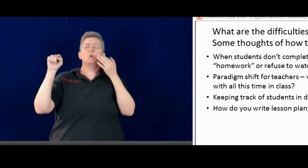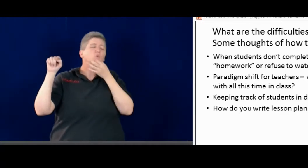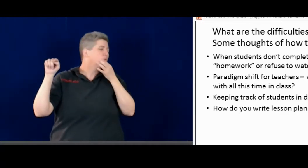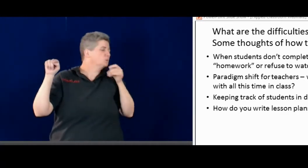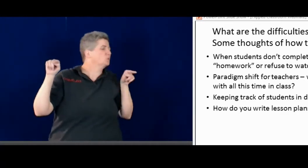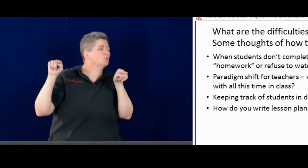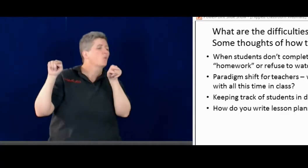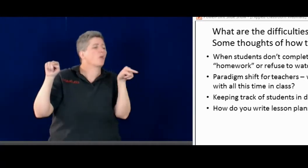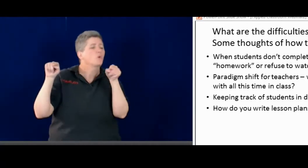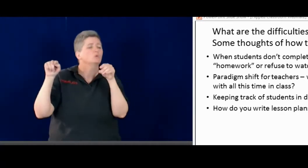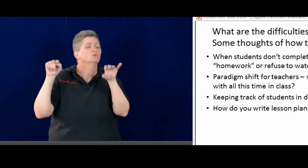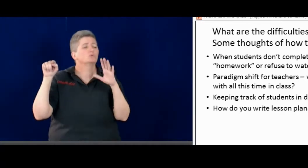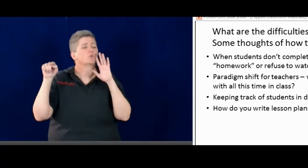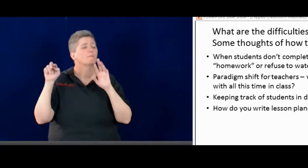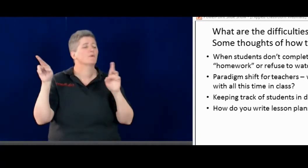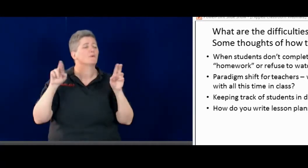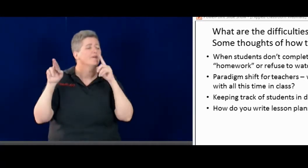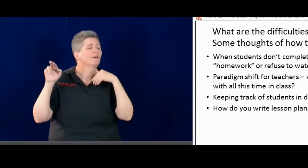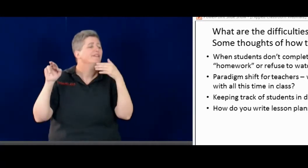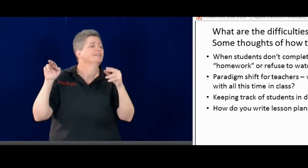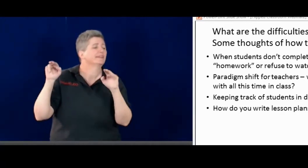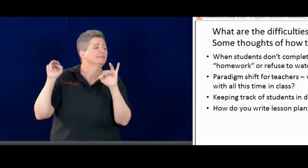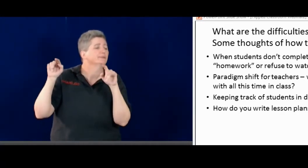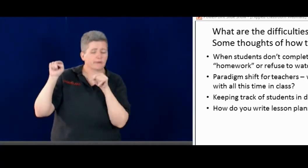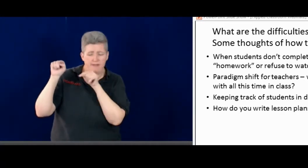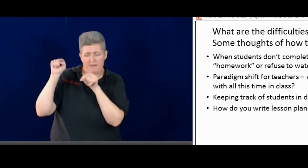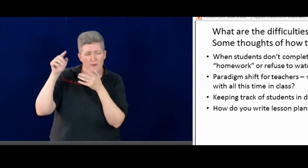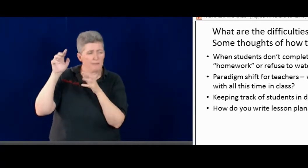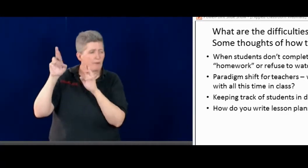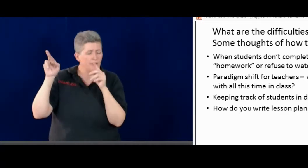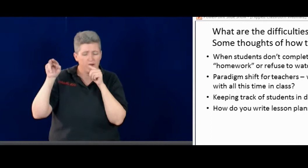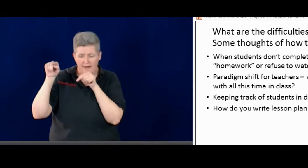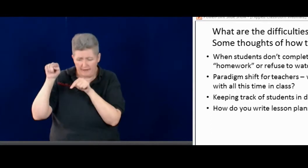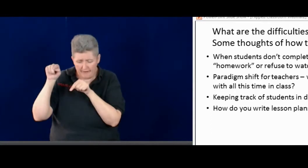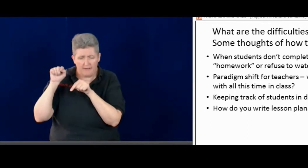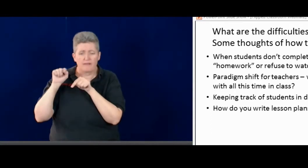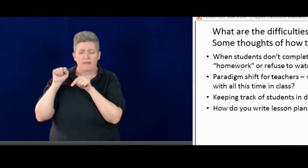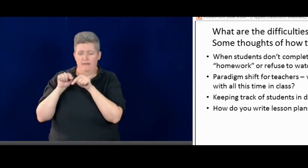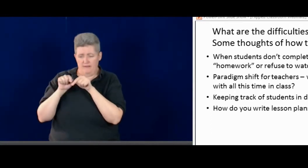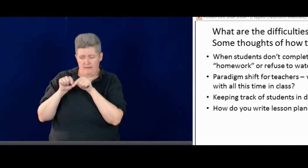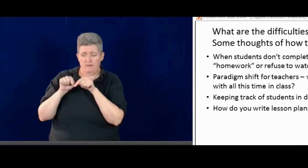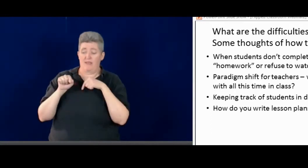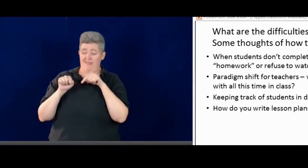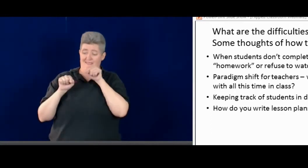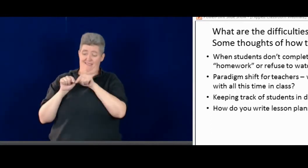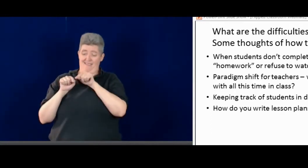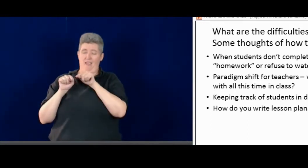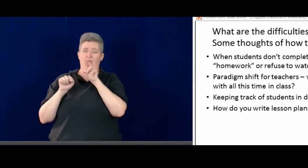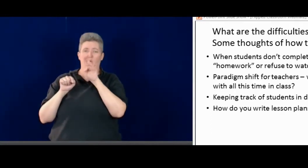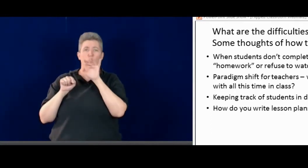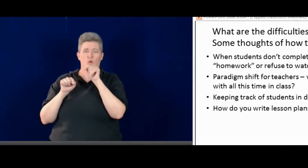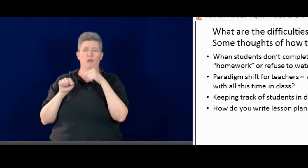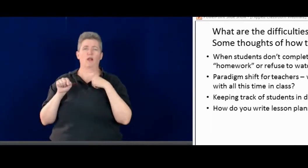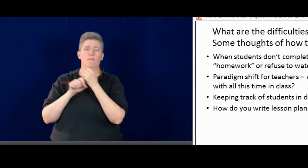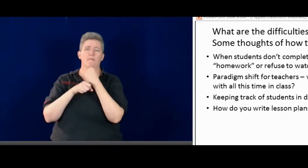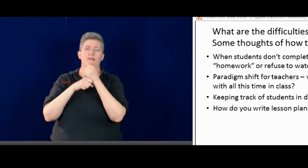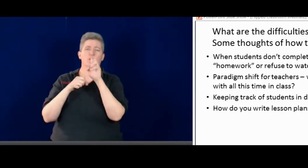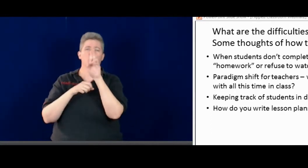And then the next unit, I write down who I think will be ready for that unit coming up. So I put that down on the calendar.